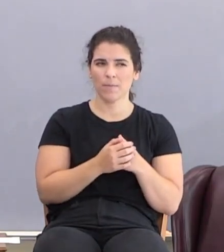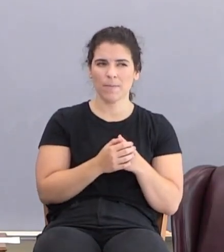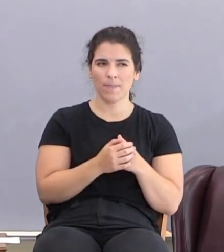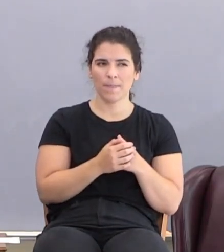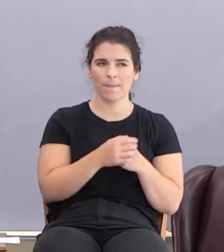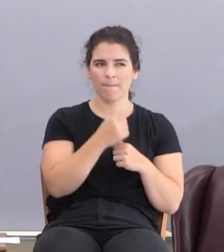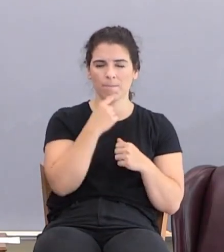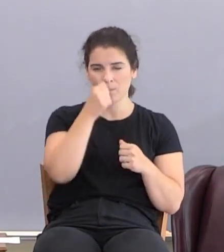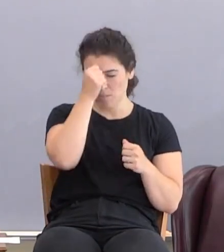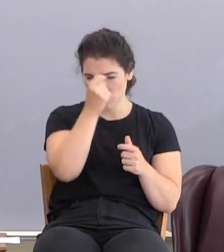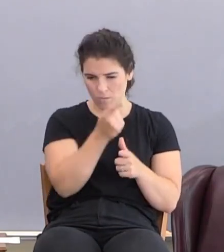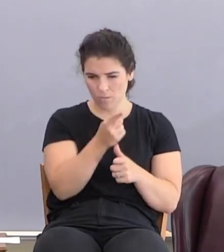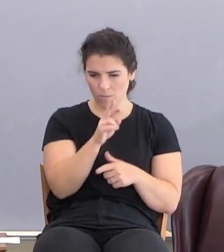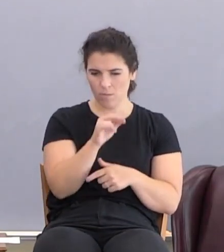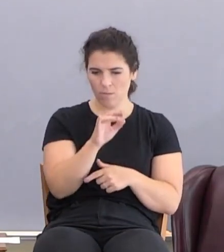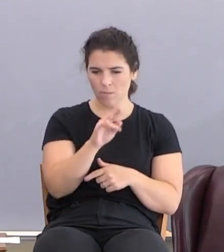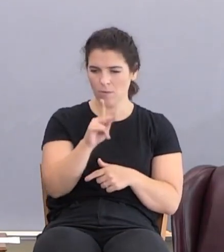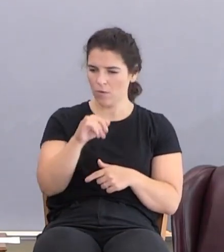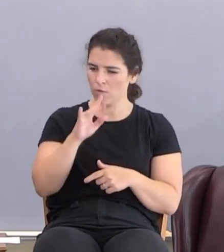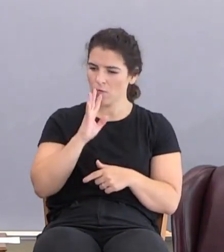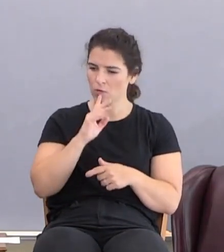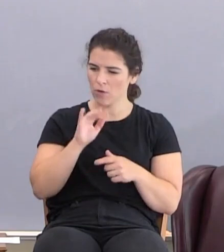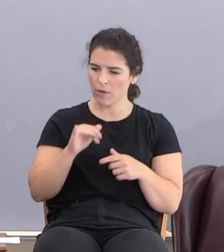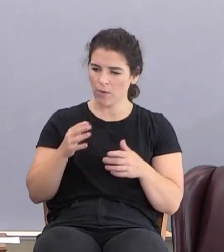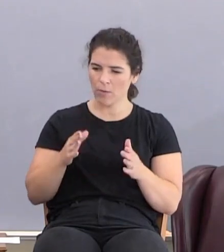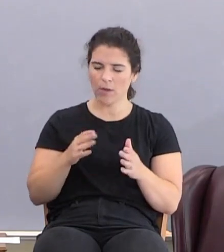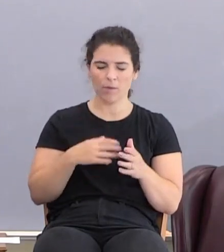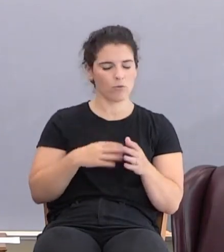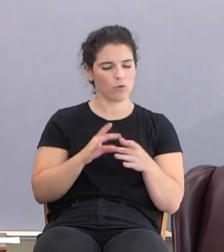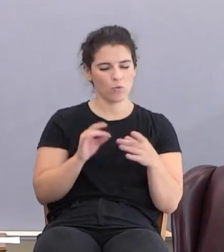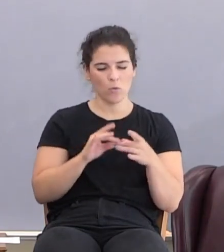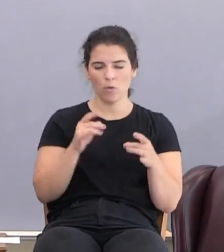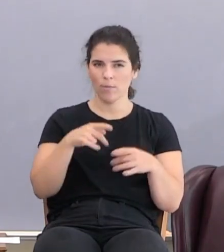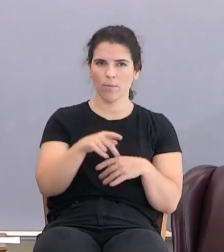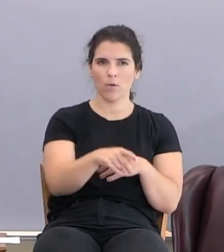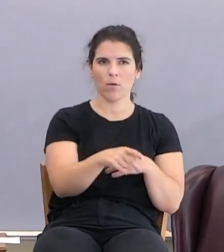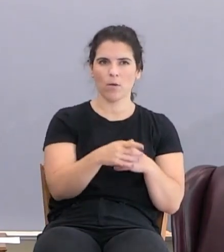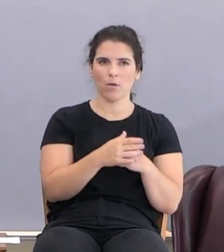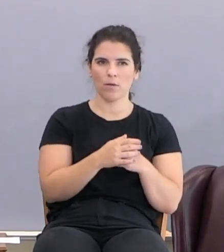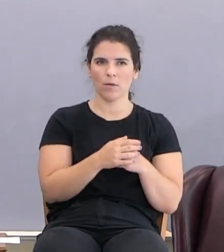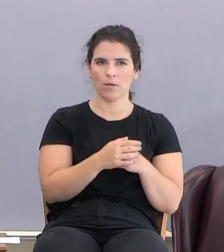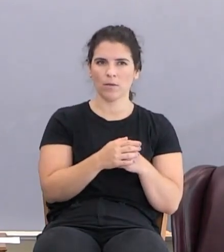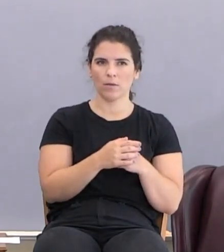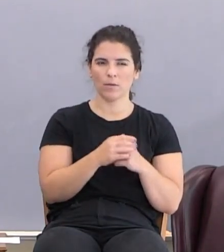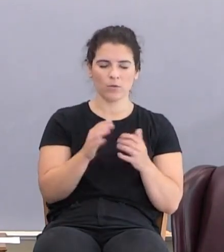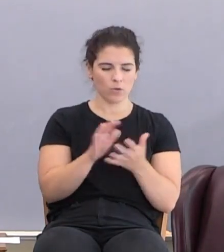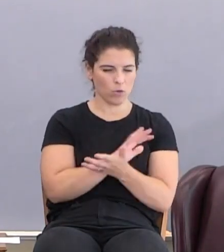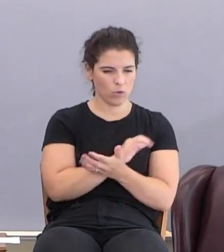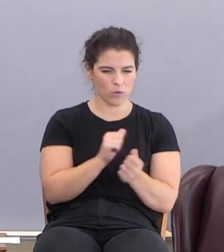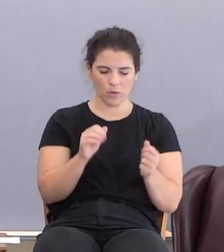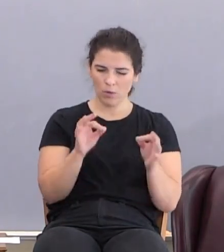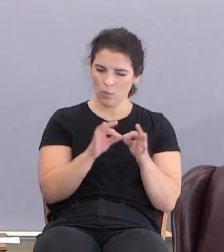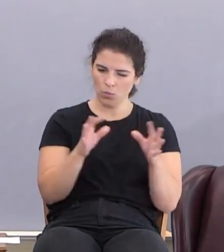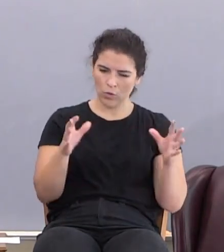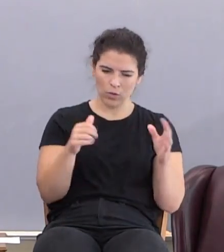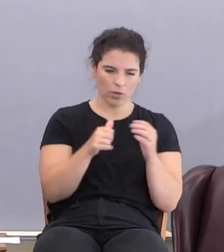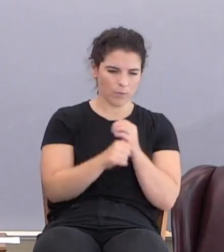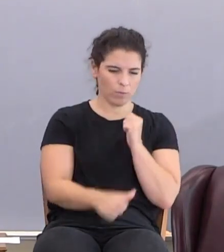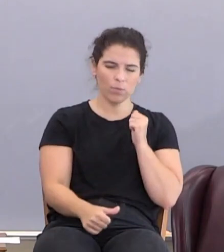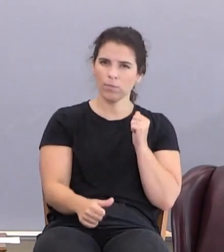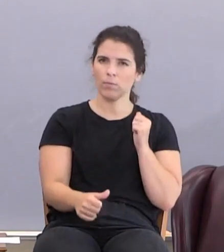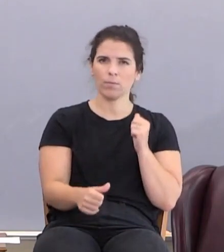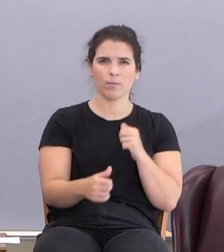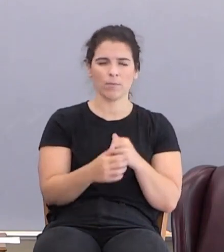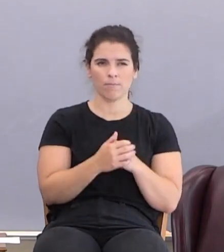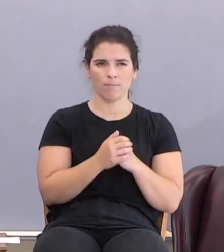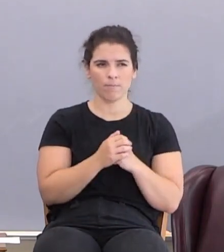Now he said, Brother Rick, you shouldn't talk. Well, I'm just quoting Paul, okay? He said it's totally worthless excrement.